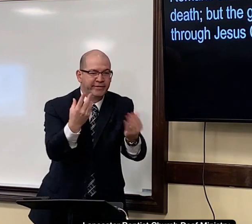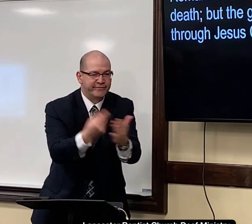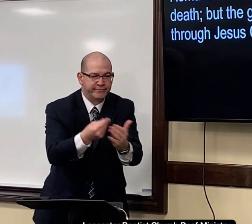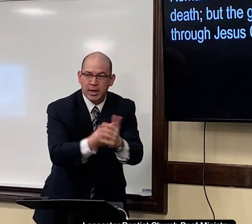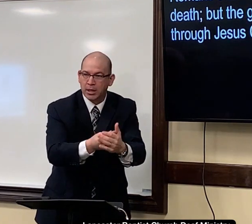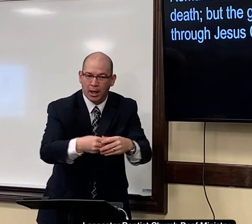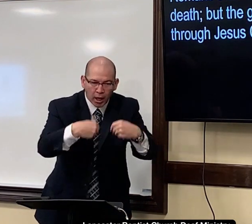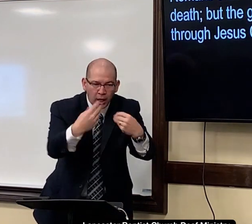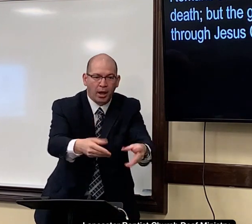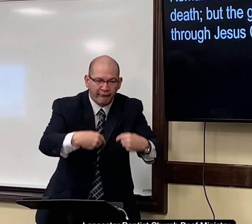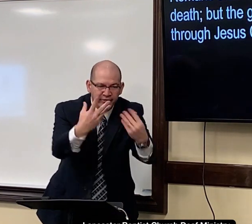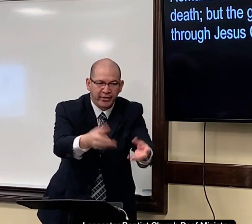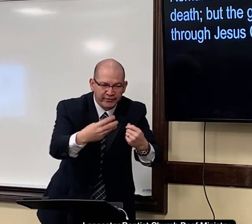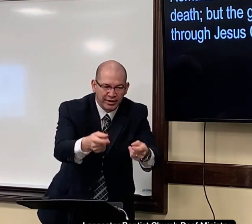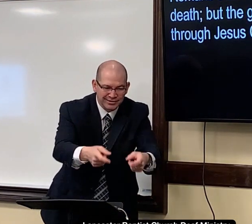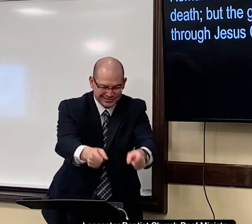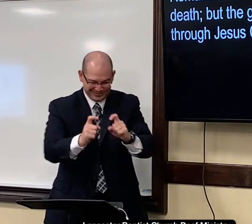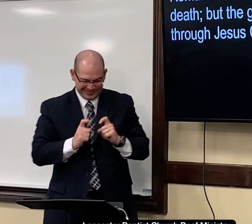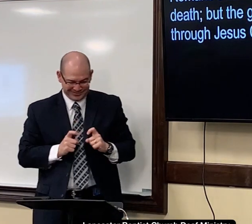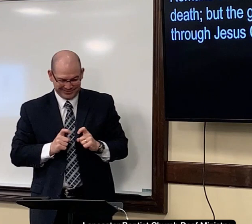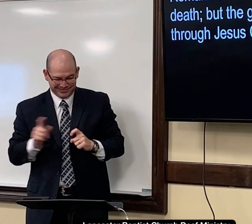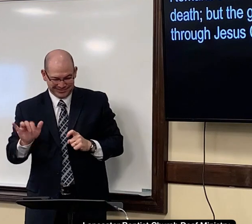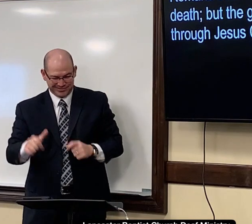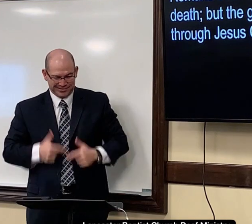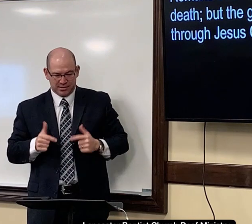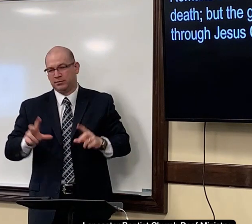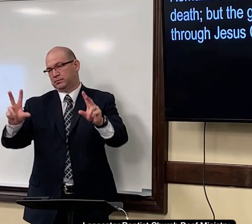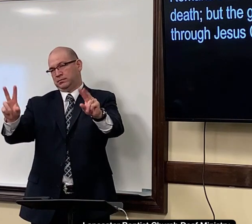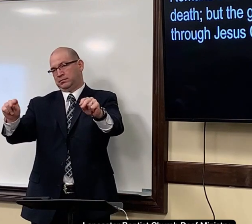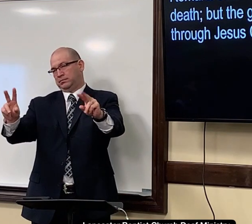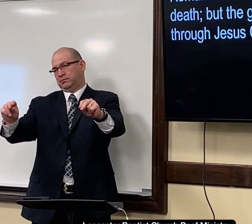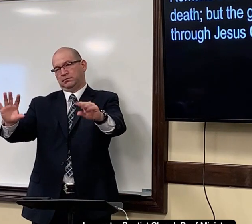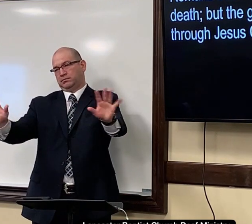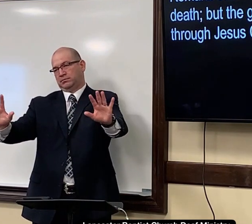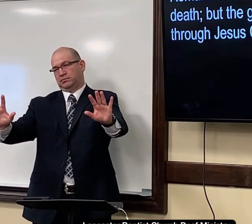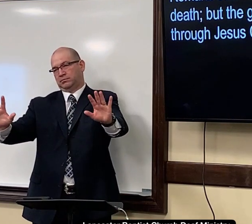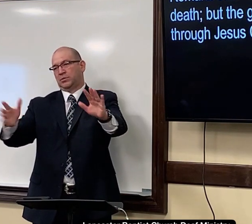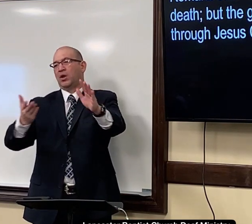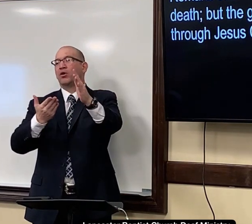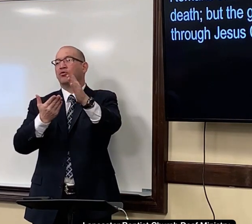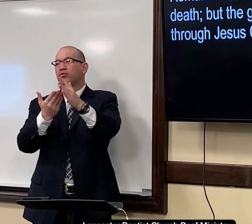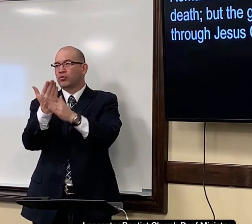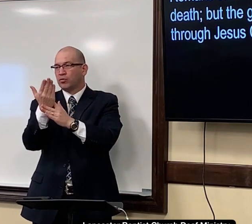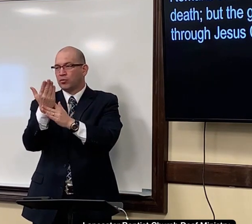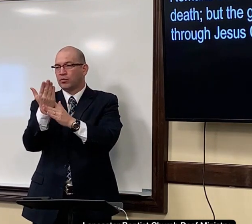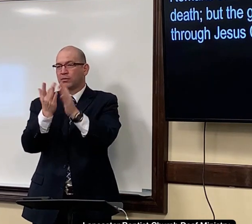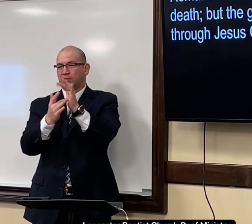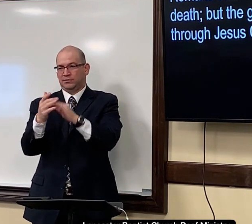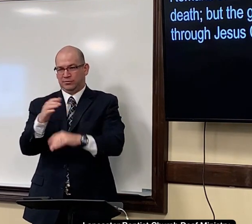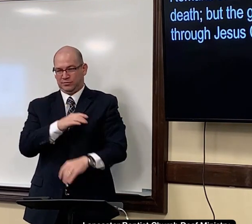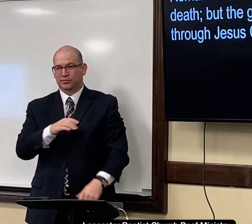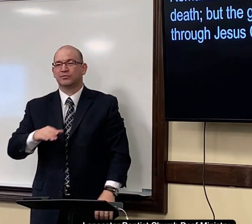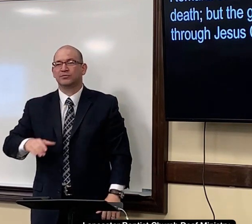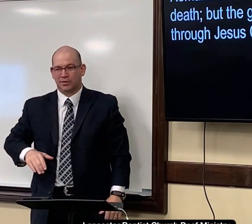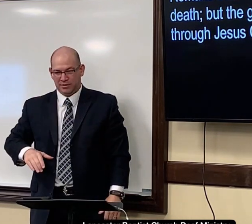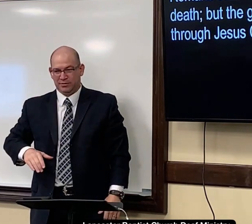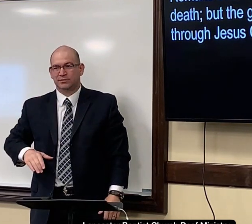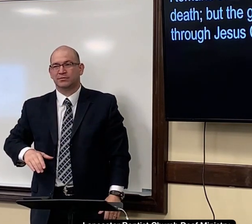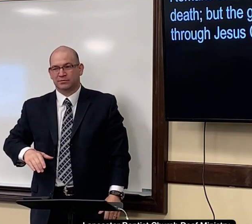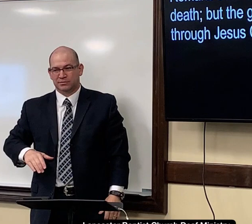um what if you give a whole bunch of money can you buy this gift no it is only through jesus christ